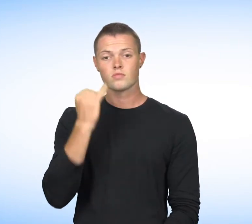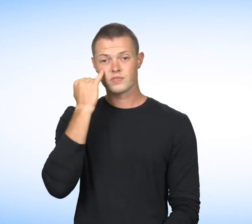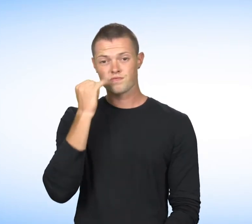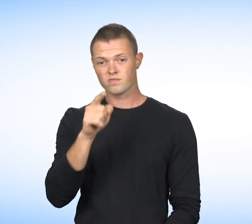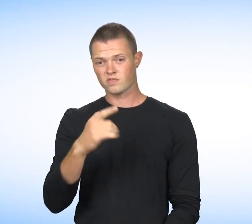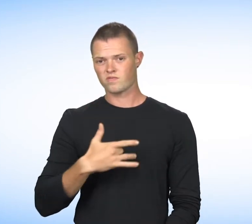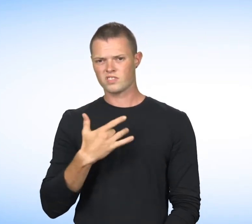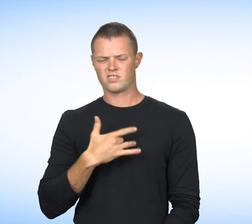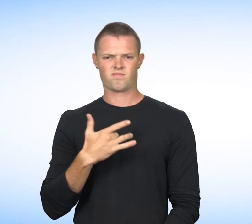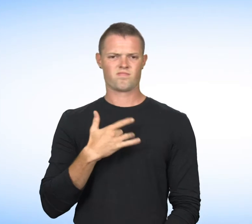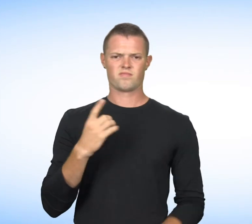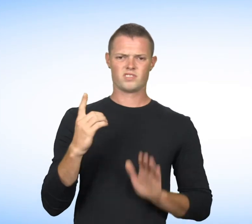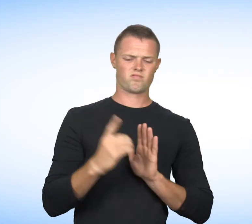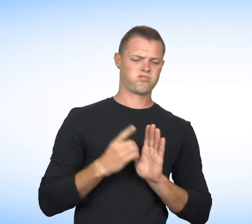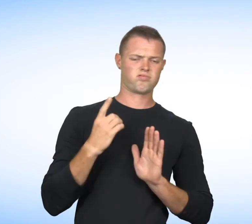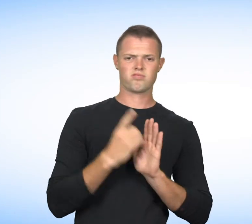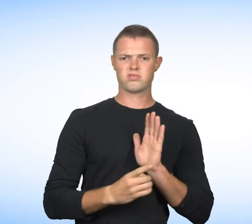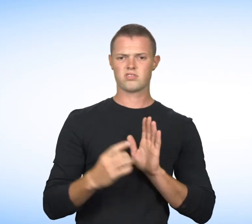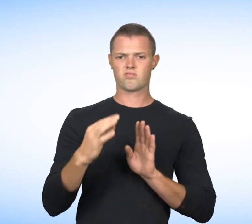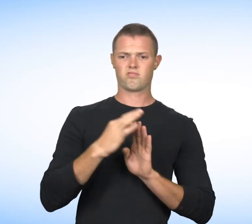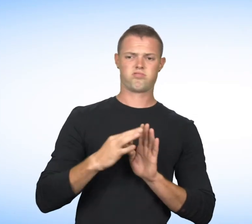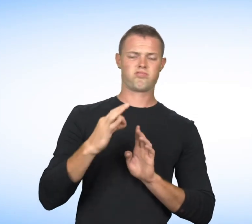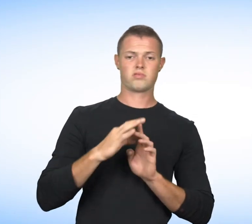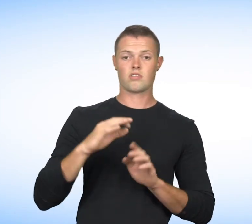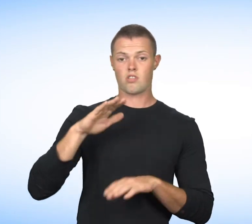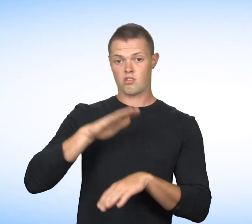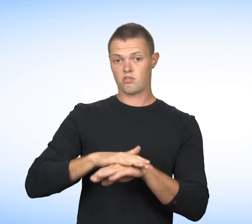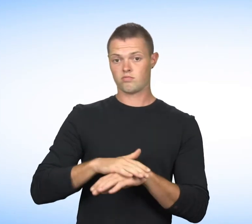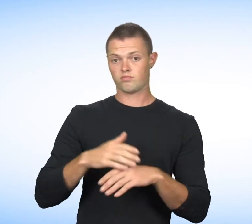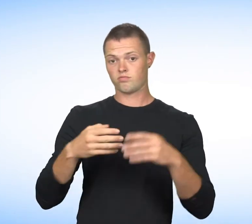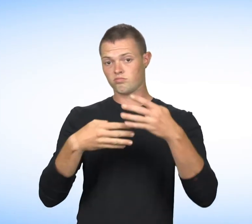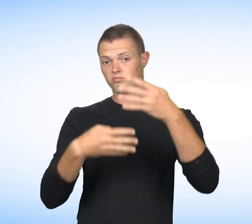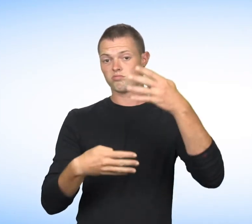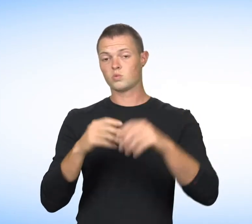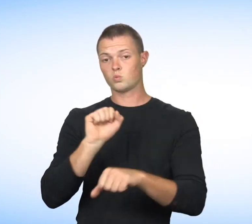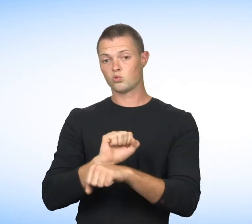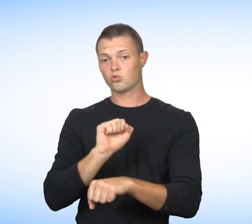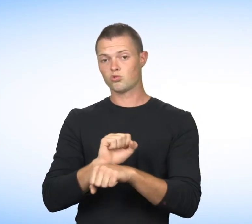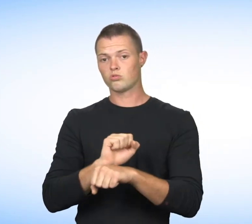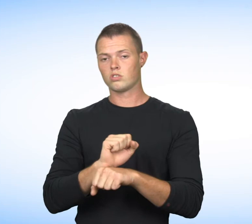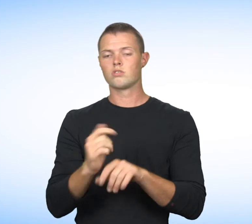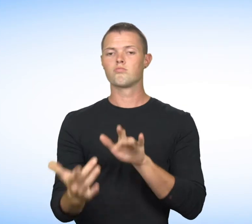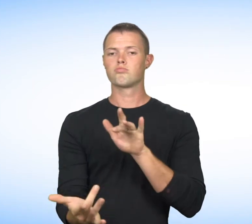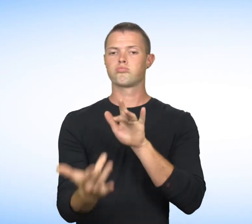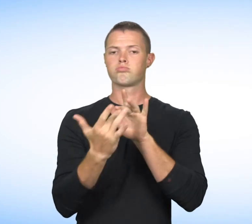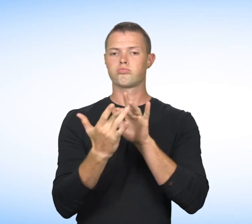If you believe you have been a victim of discrimination or harassment in the area of employment, contact